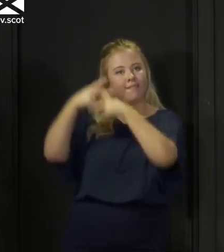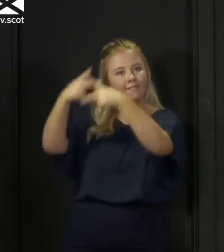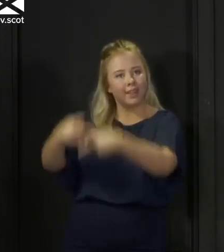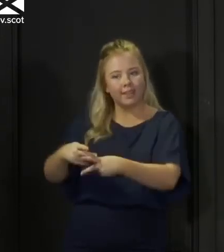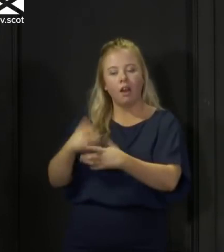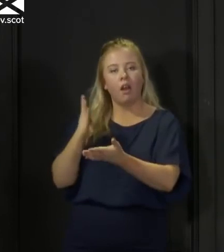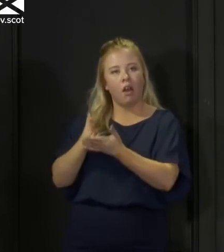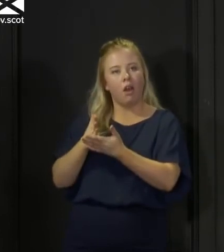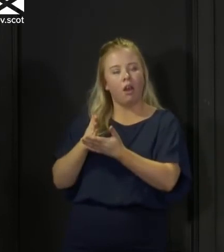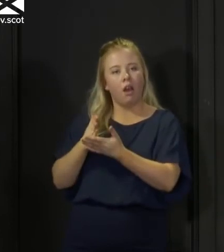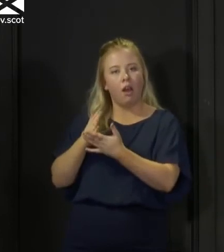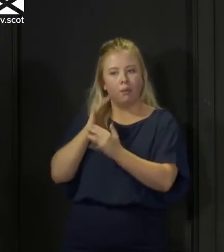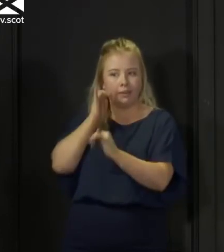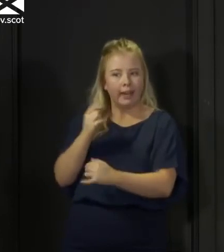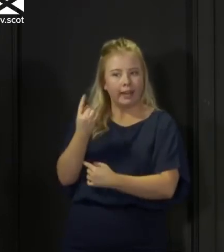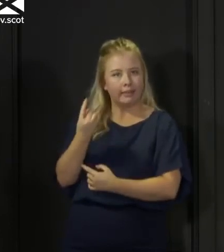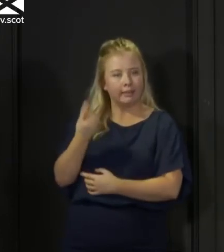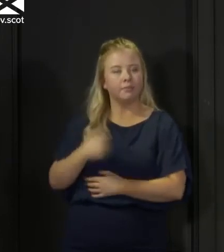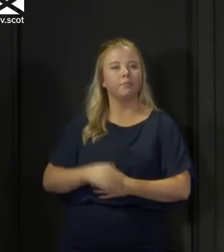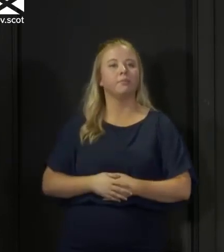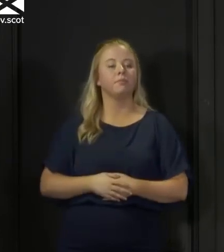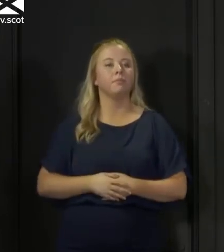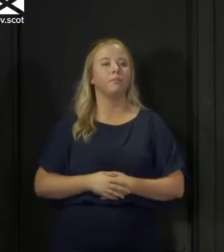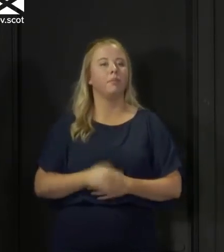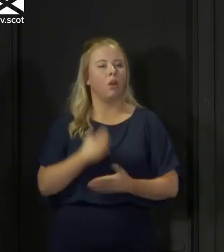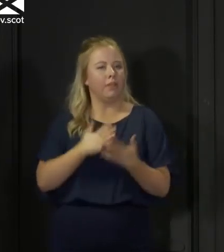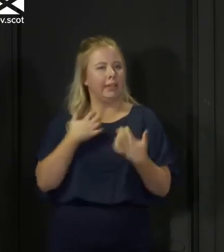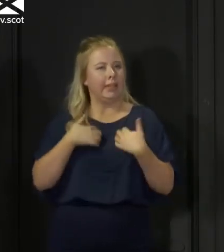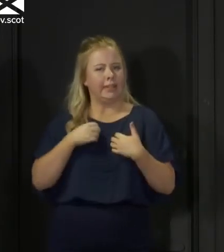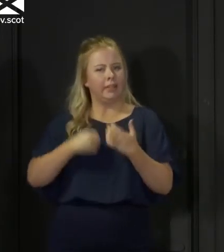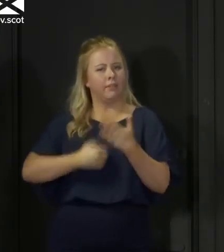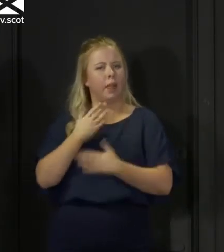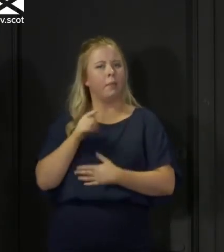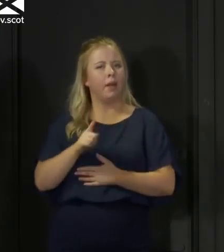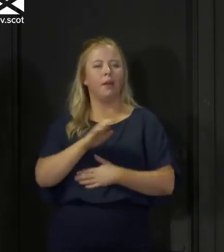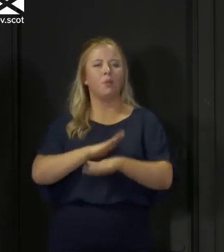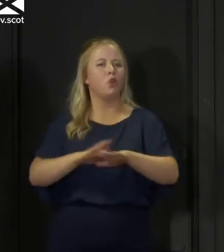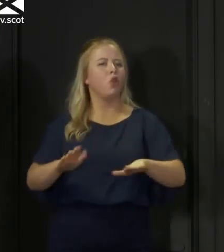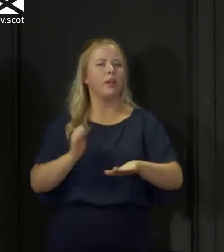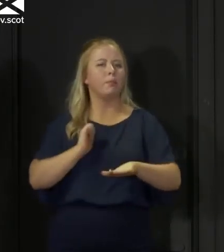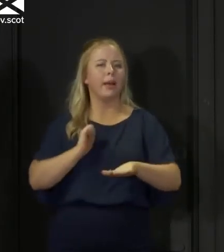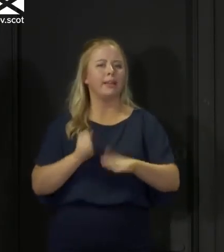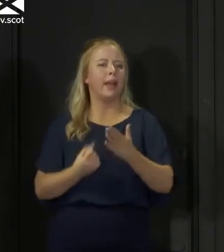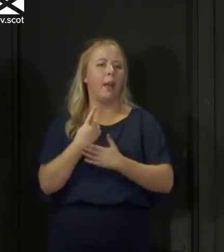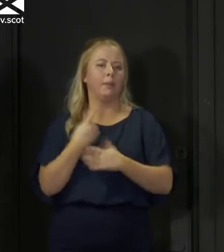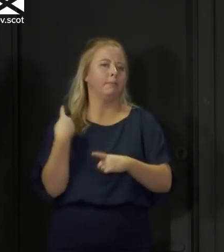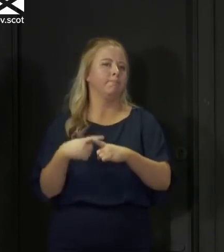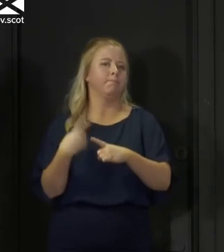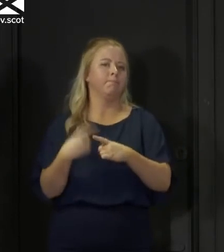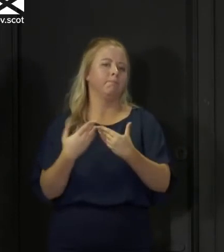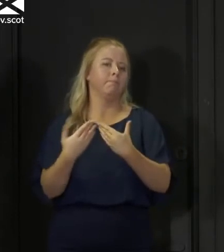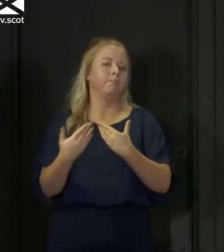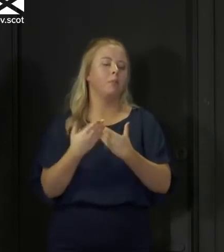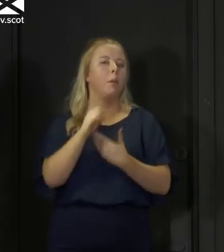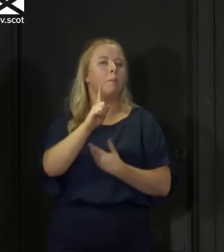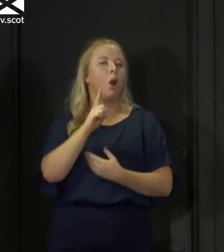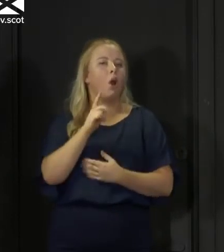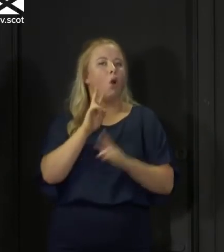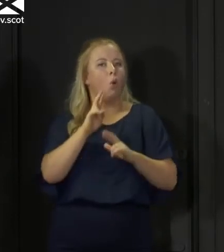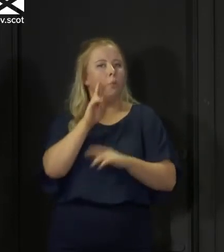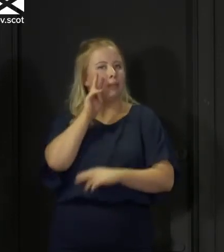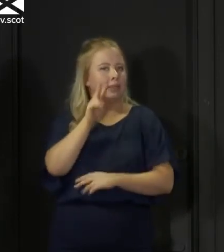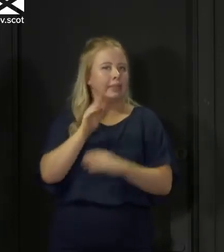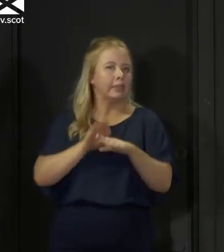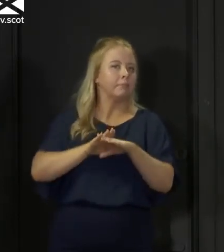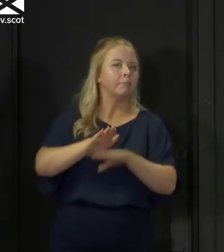than a test you're having to do yourself. So that's what we're quite keen to develop. That won't be immediately, but that's what we will seek to